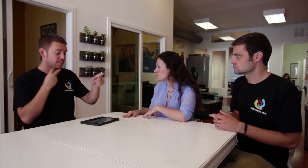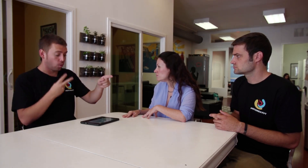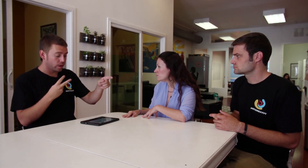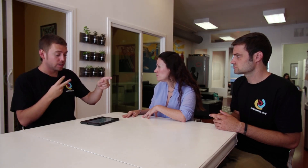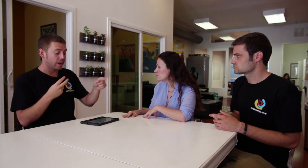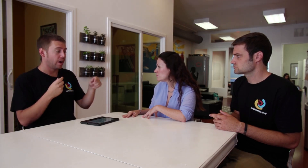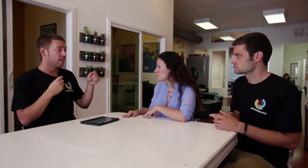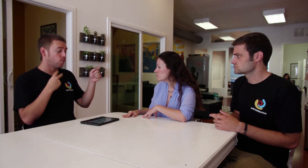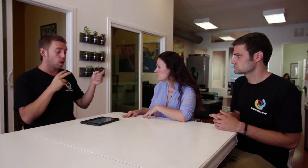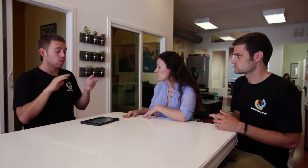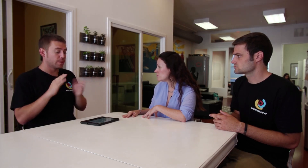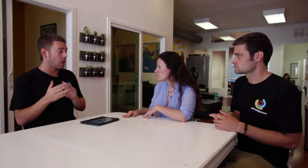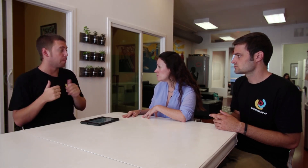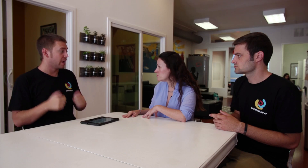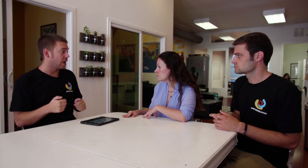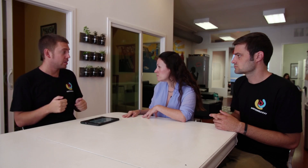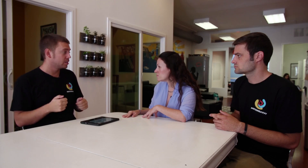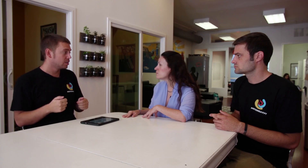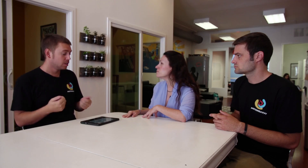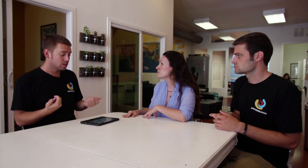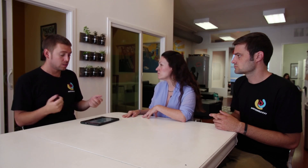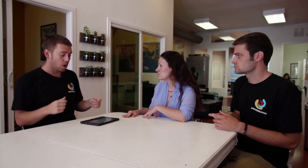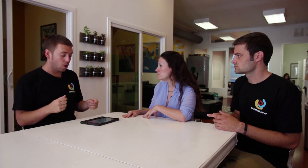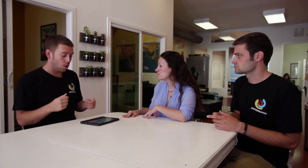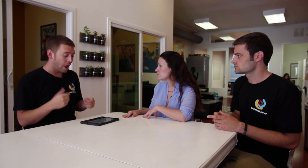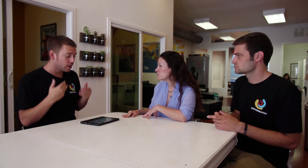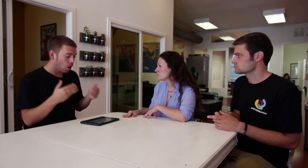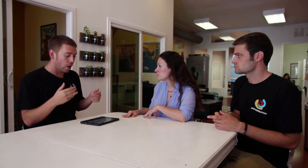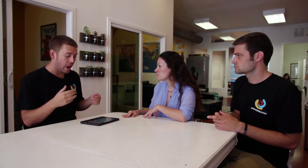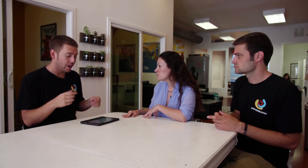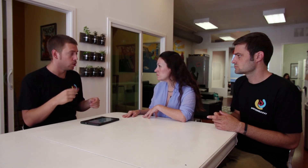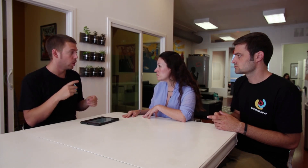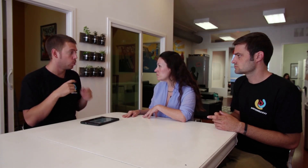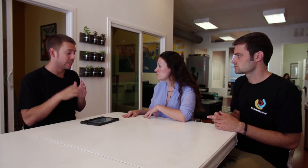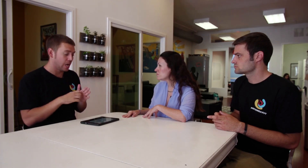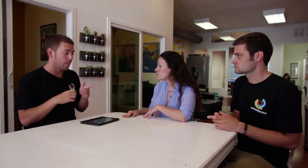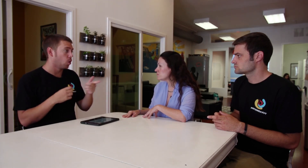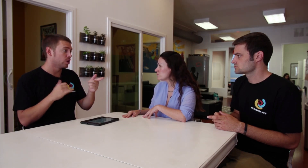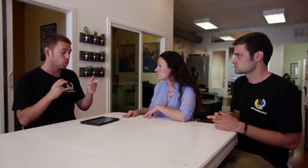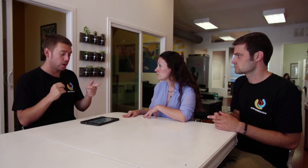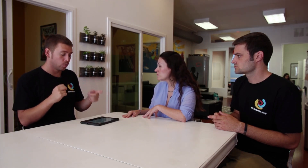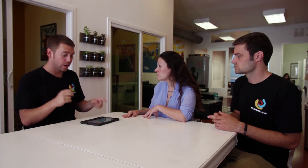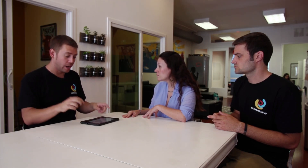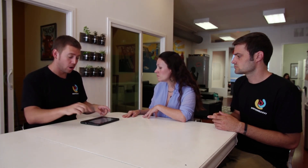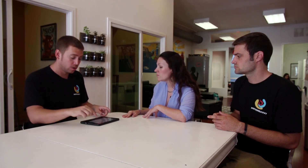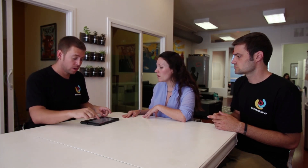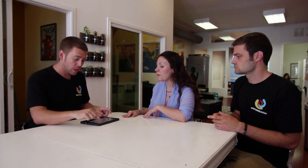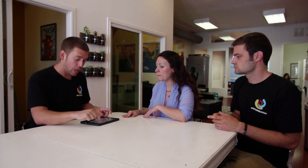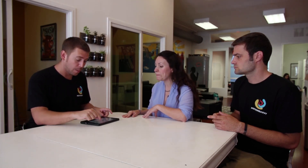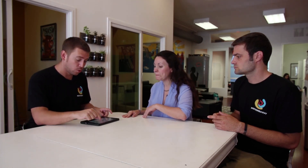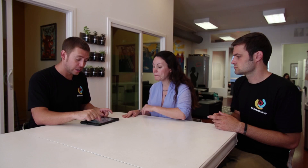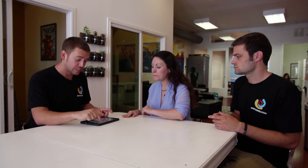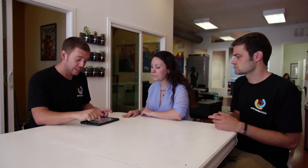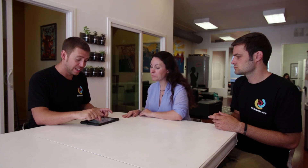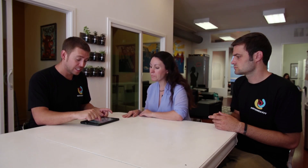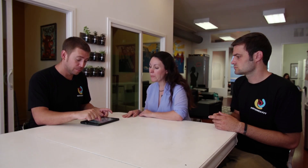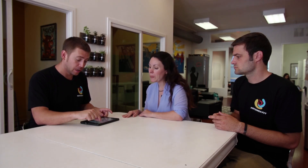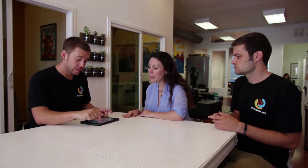voice and voice will become text. Mm-hmm. So I can go ahead and do a quick demo with Jordan right now. Yeah. Press the listen button.